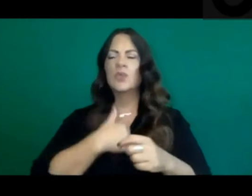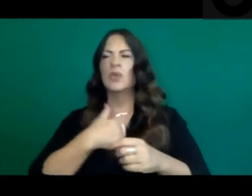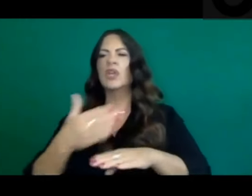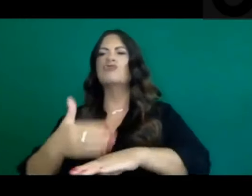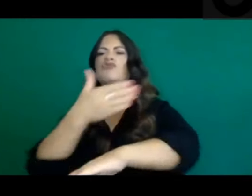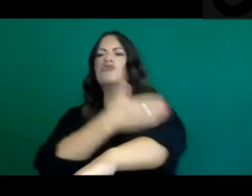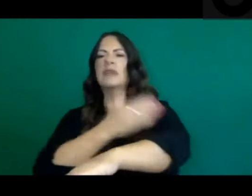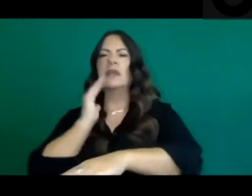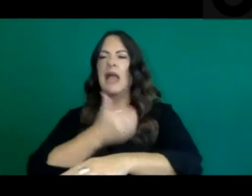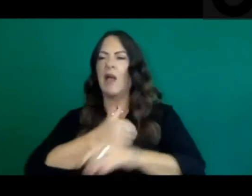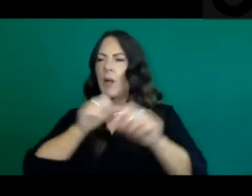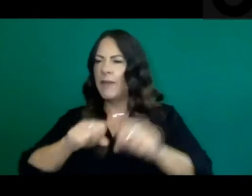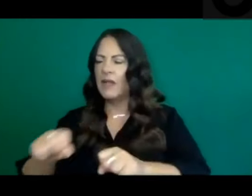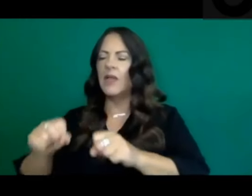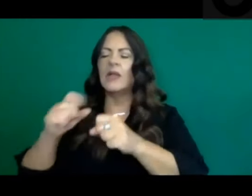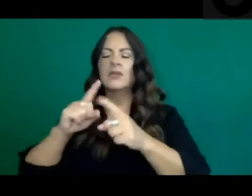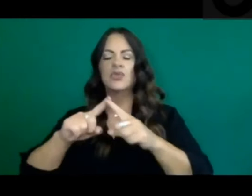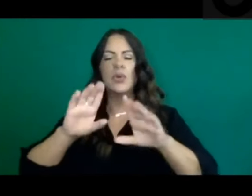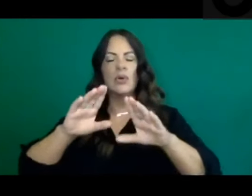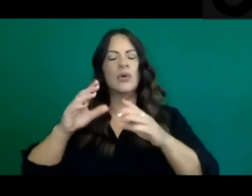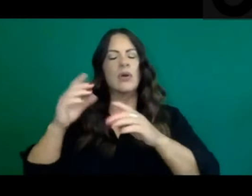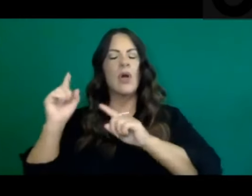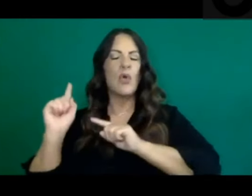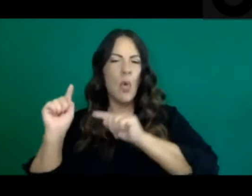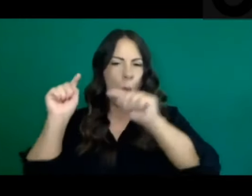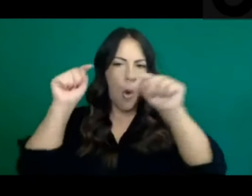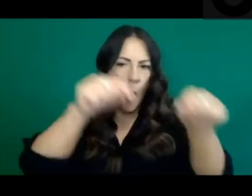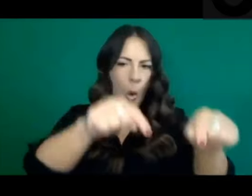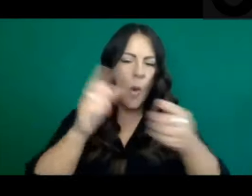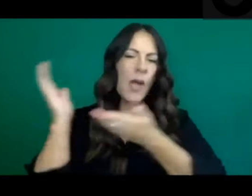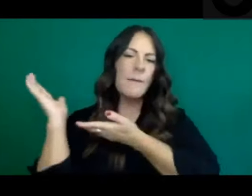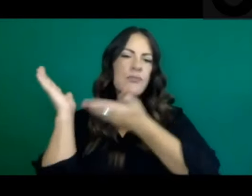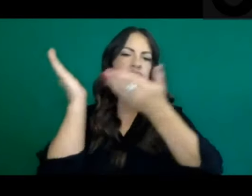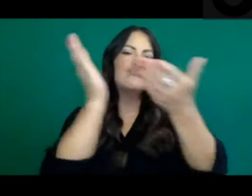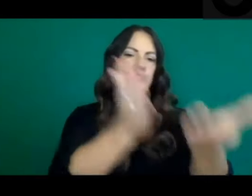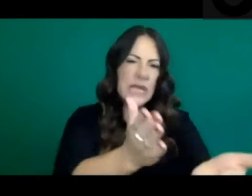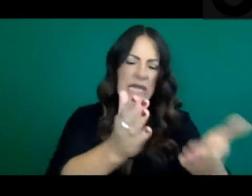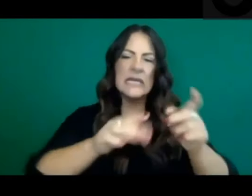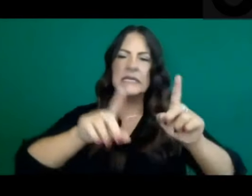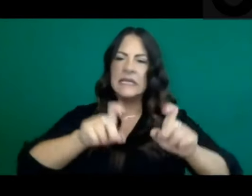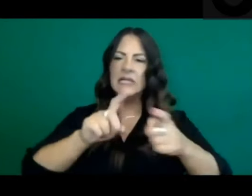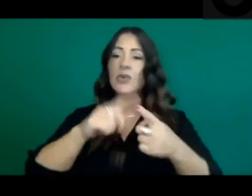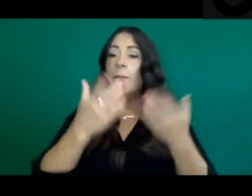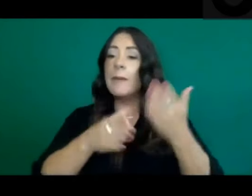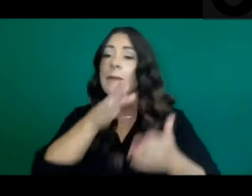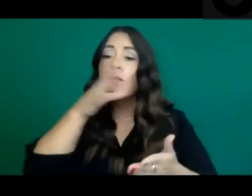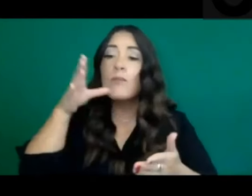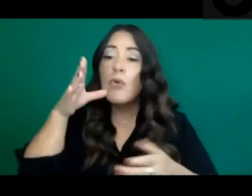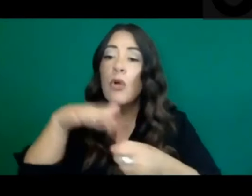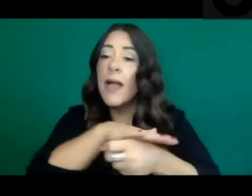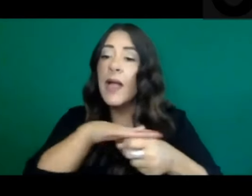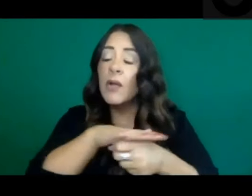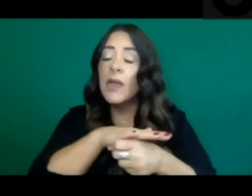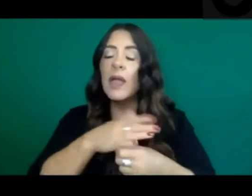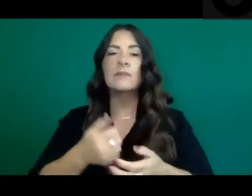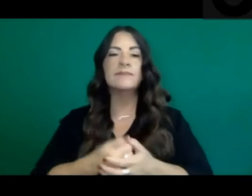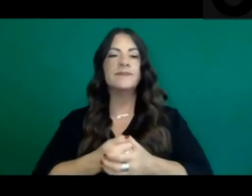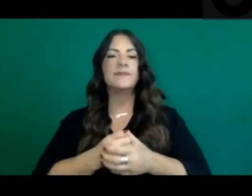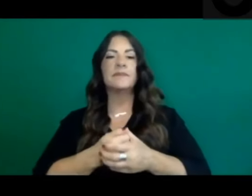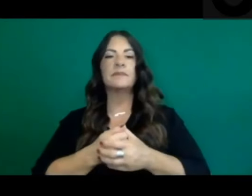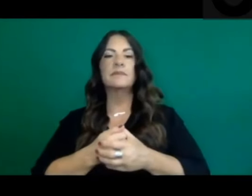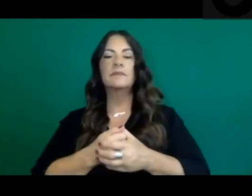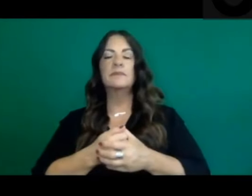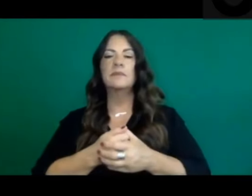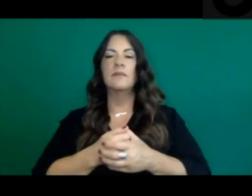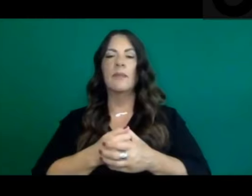ability to do more mobile testing in certain more rural communities where we might be able to pull up testing right to the front